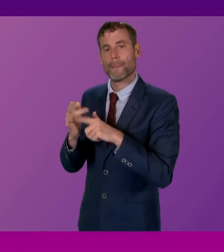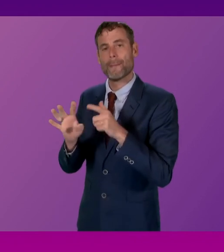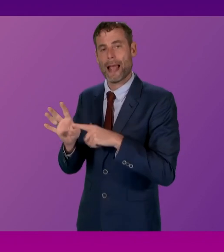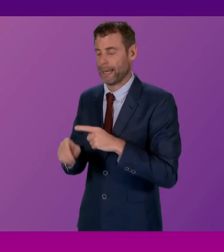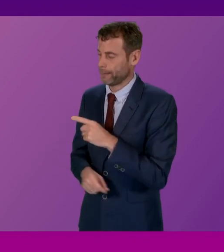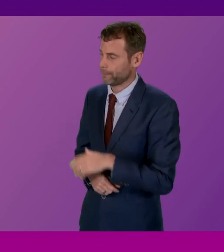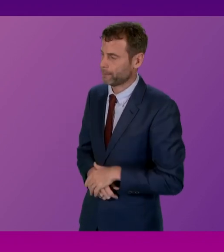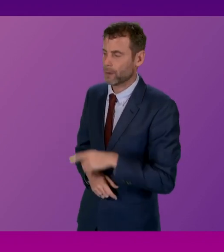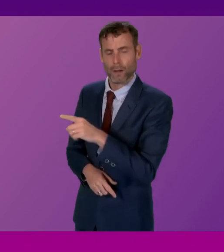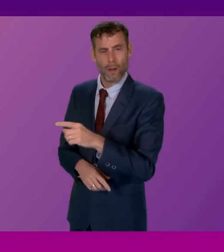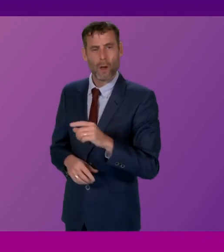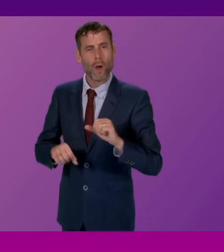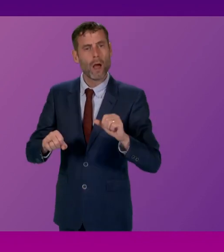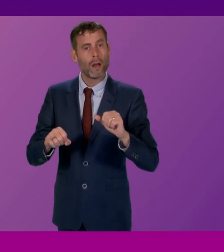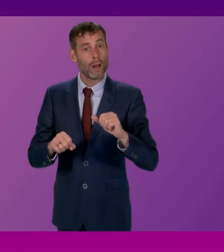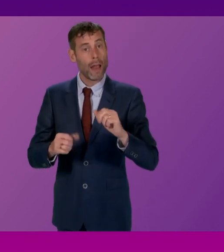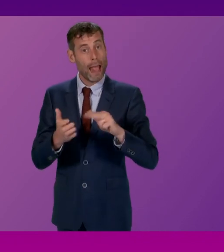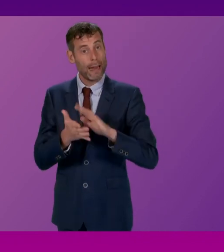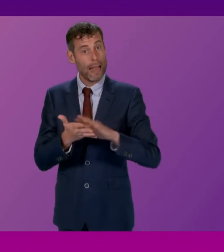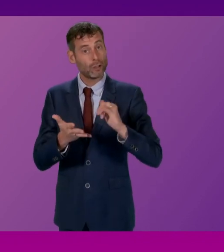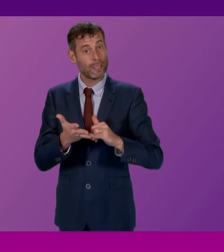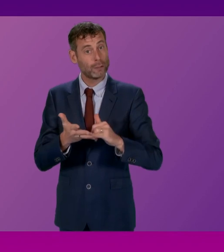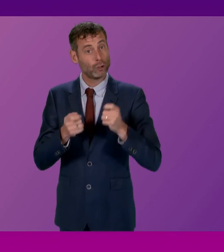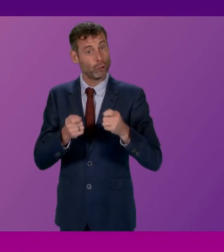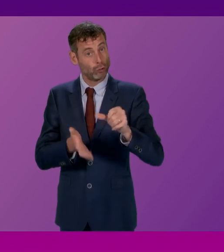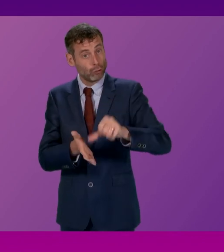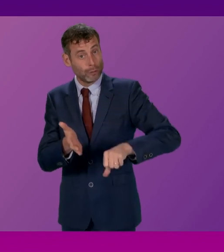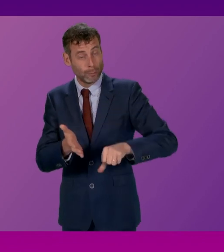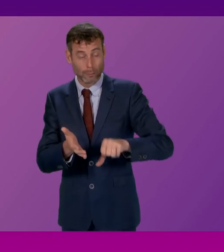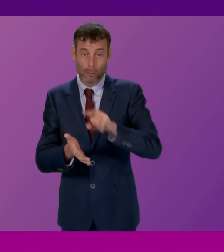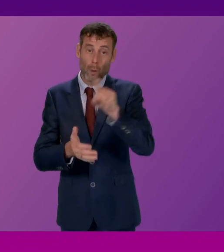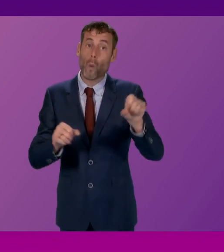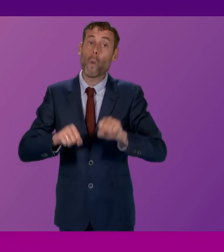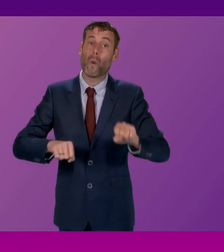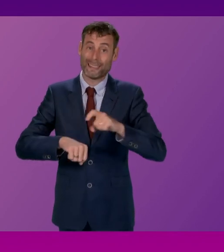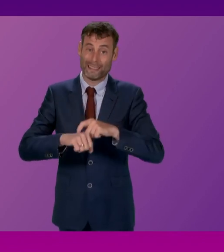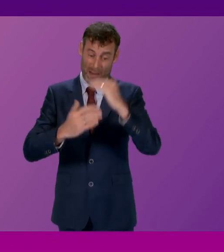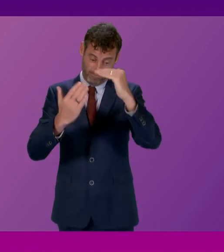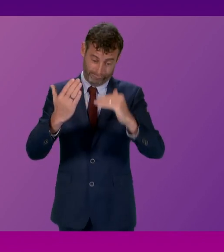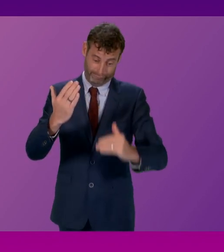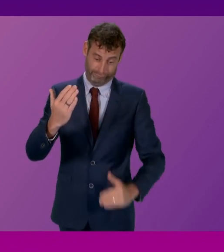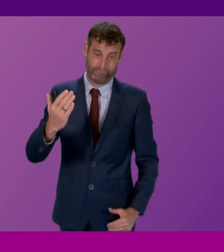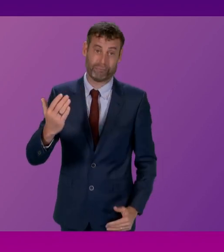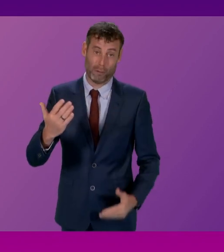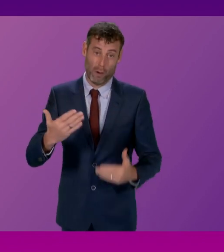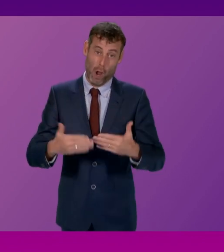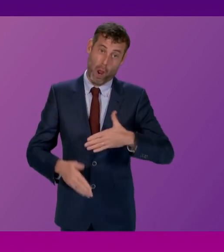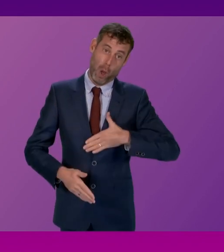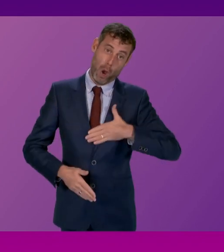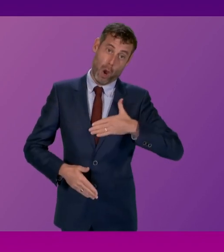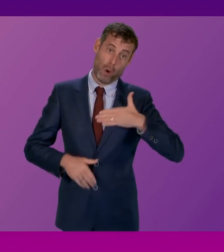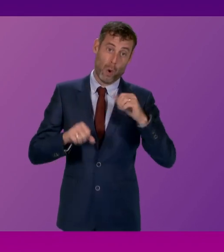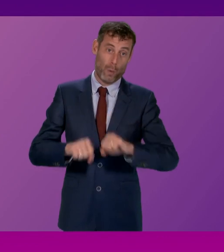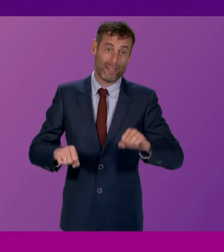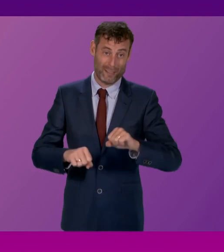long waiting times for NHS treatment, in light of Public Health Scotland data showing that over 1,500 patients